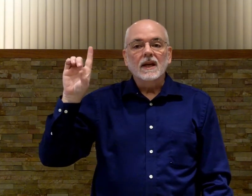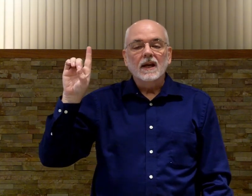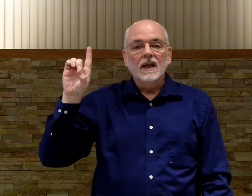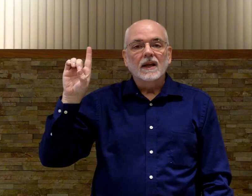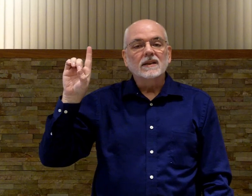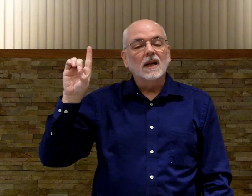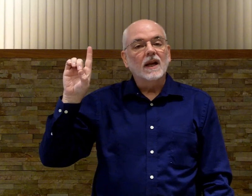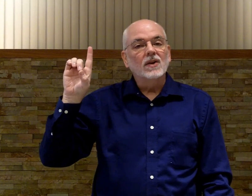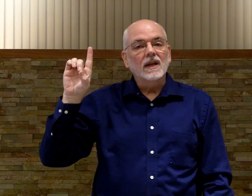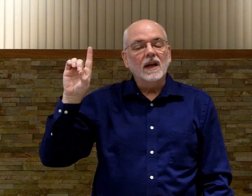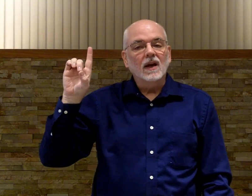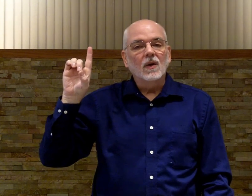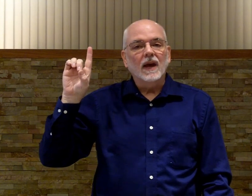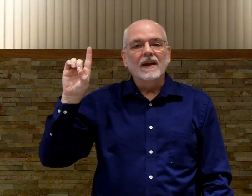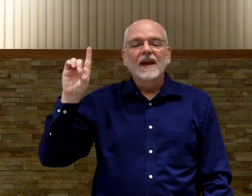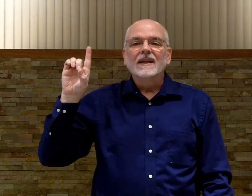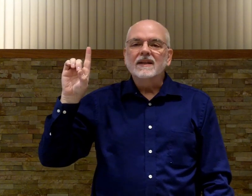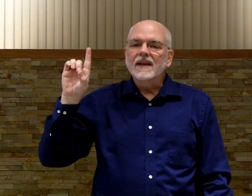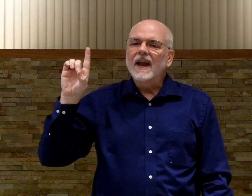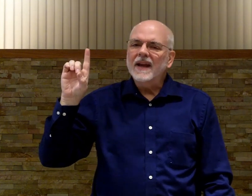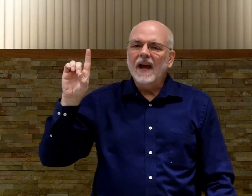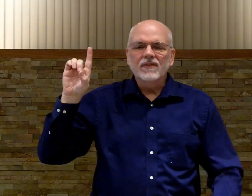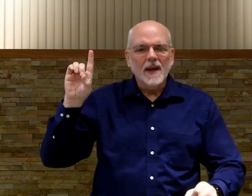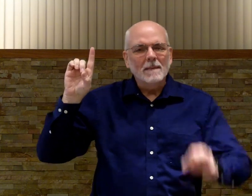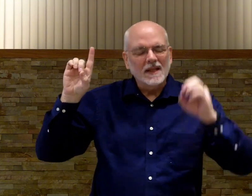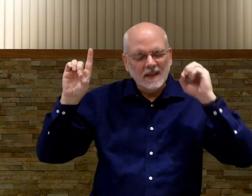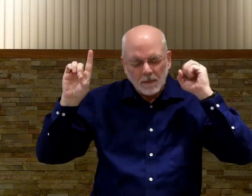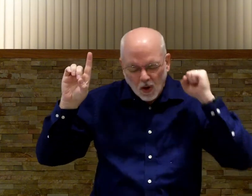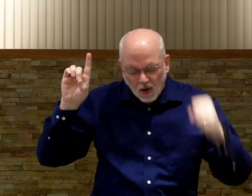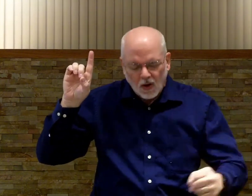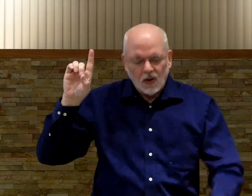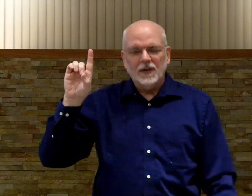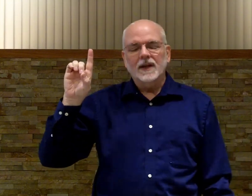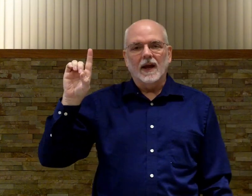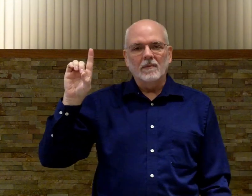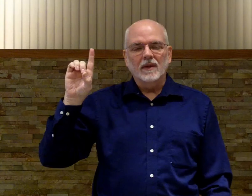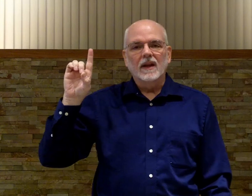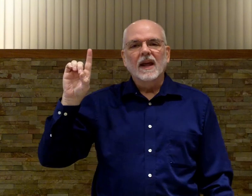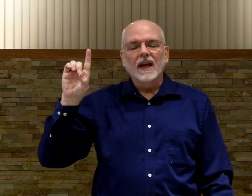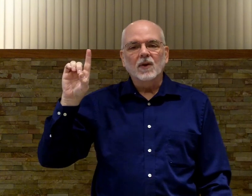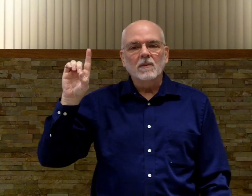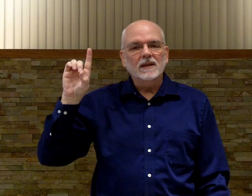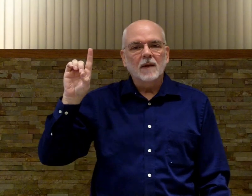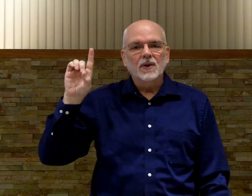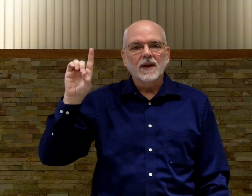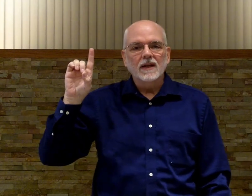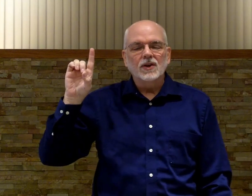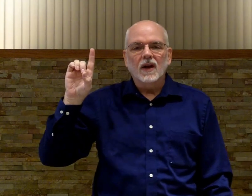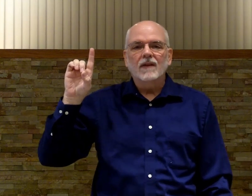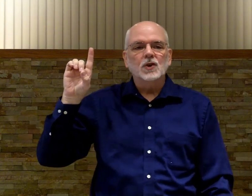is the letter D. Okay. D and F get mixed up all the time. If you're mixing up your D's and your F's,